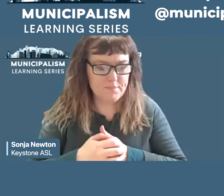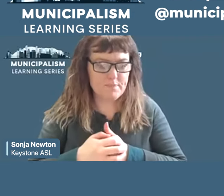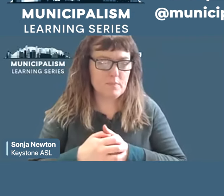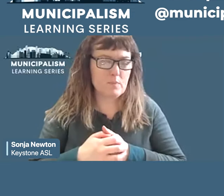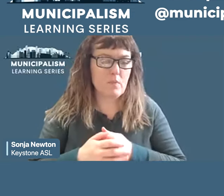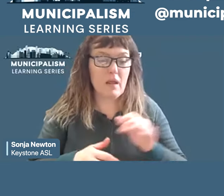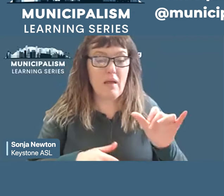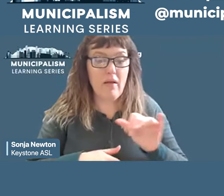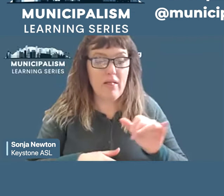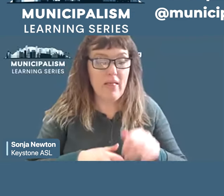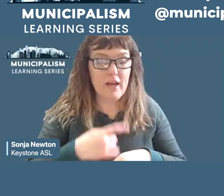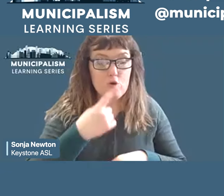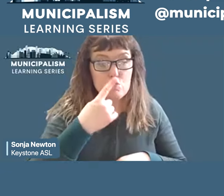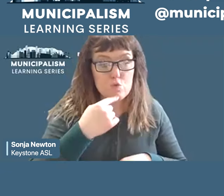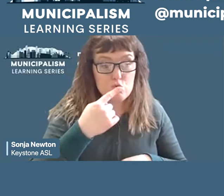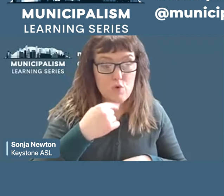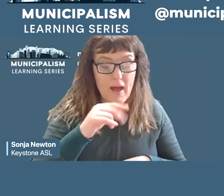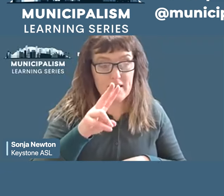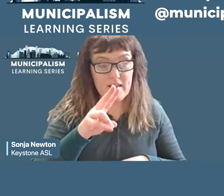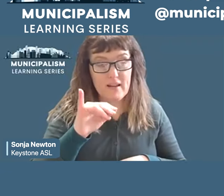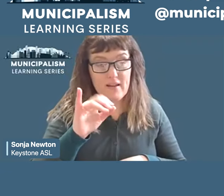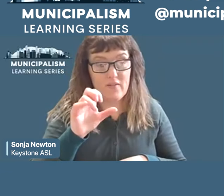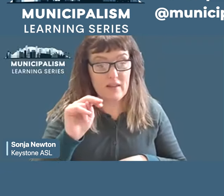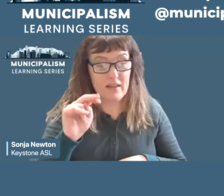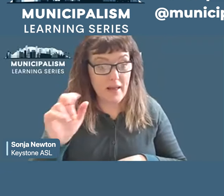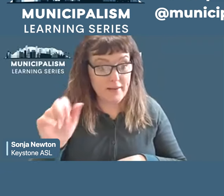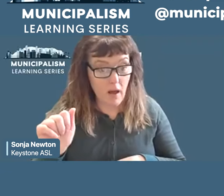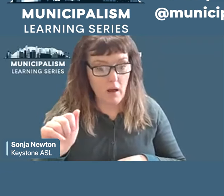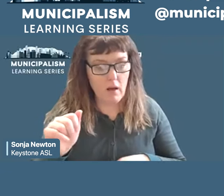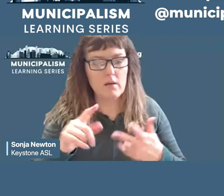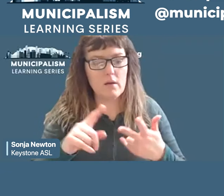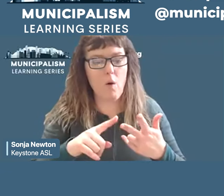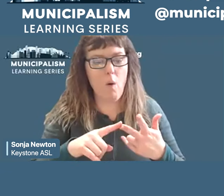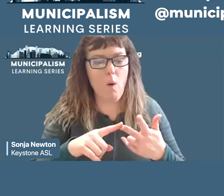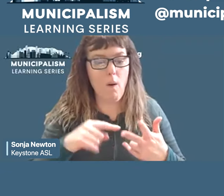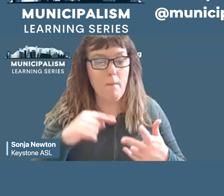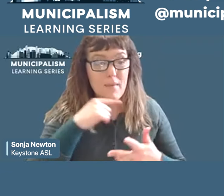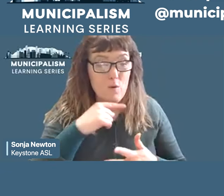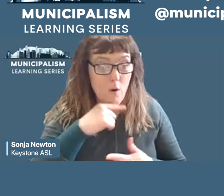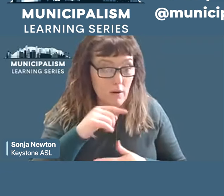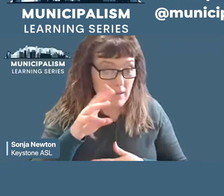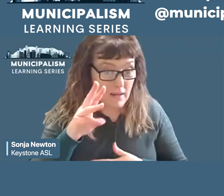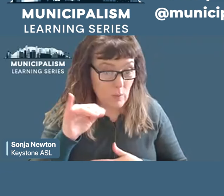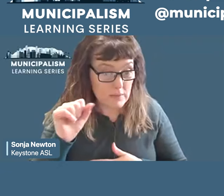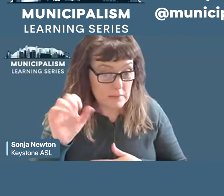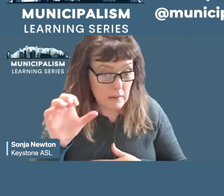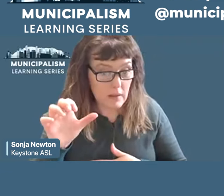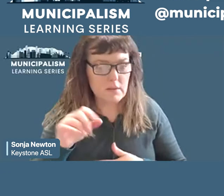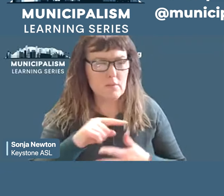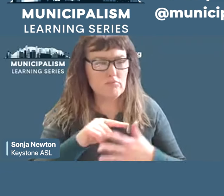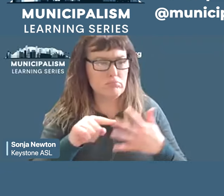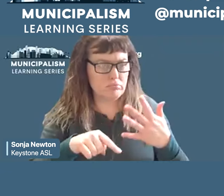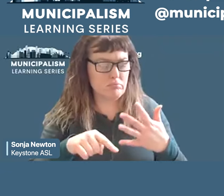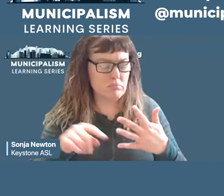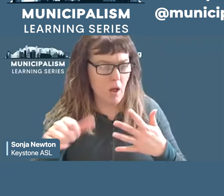for instance, or Broken Hill, New South Wales, or Milwaukee, Wisconsin, and there were others around the world. The second